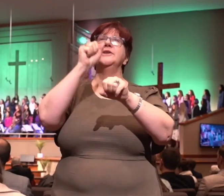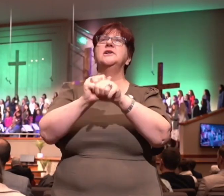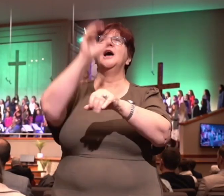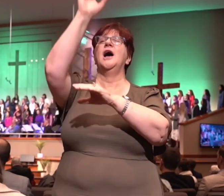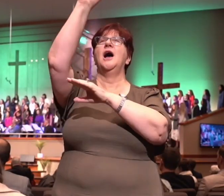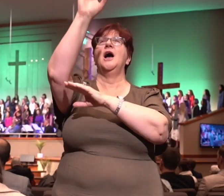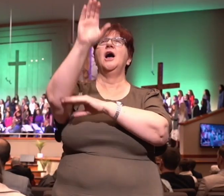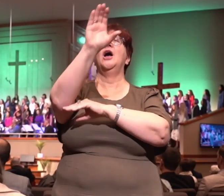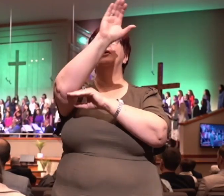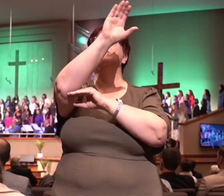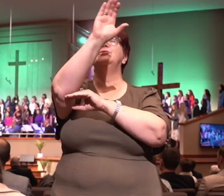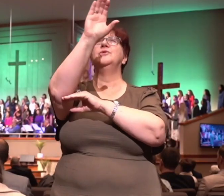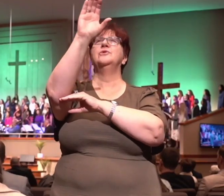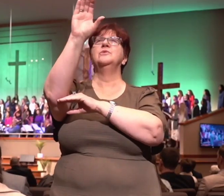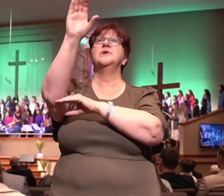Calvary.